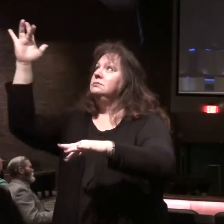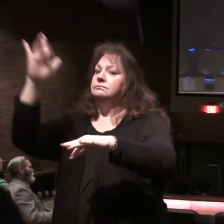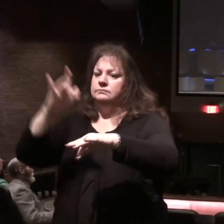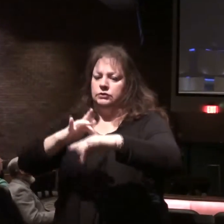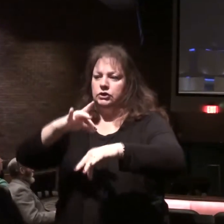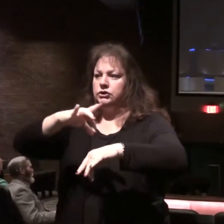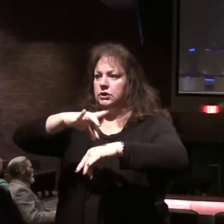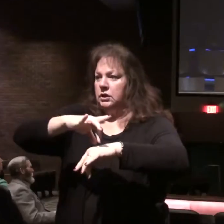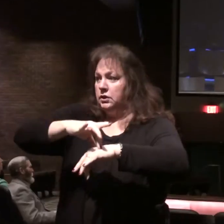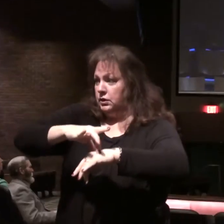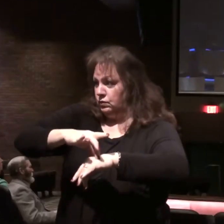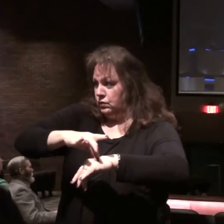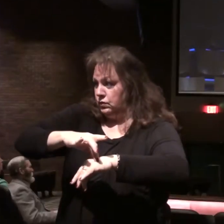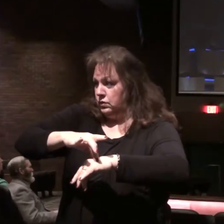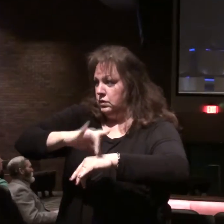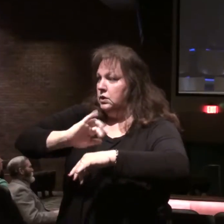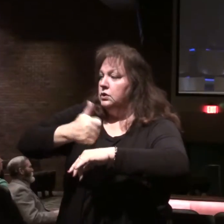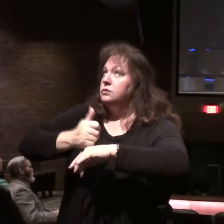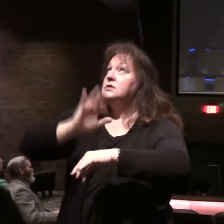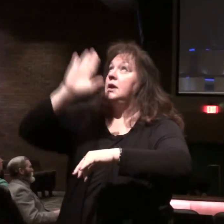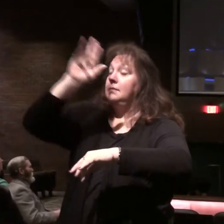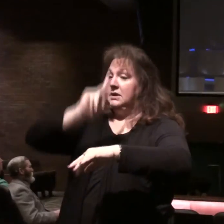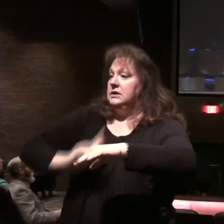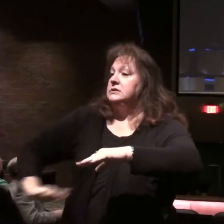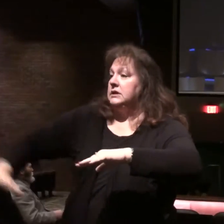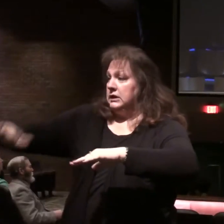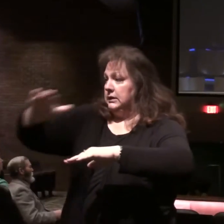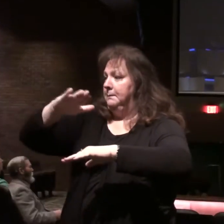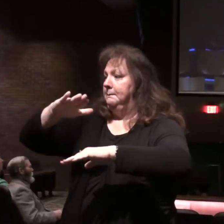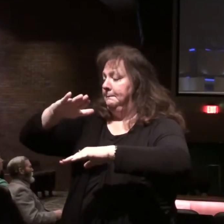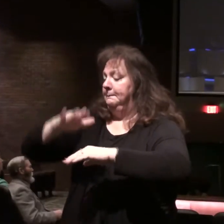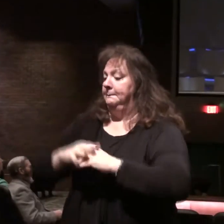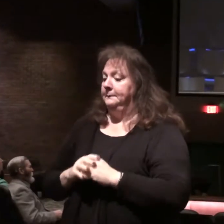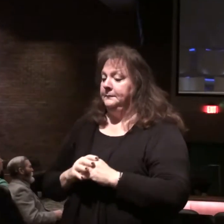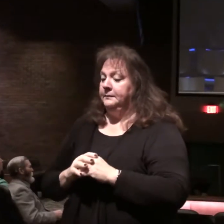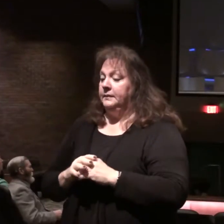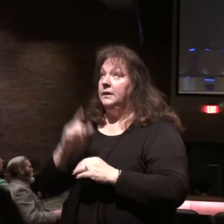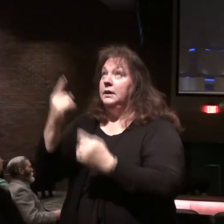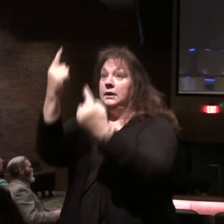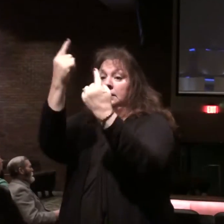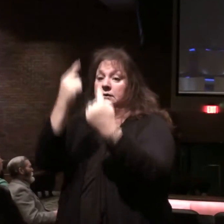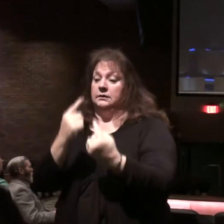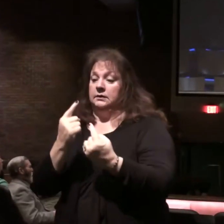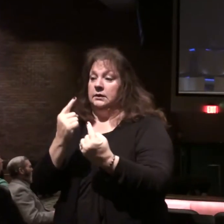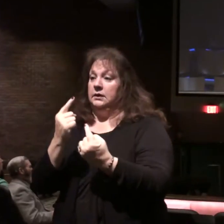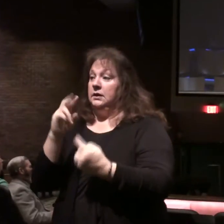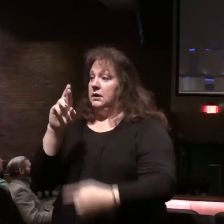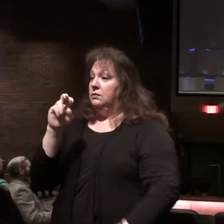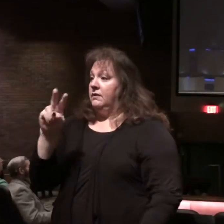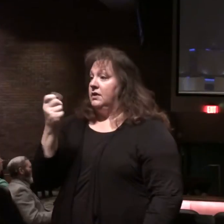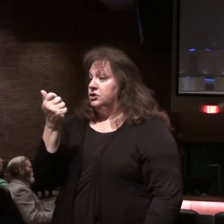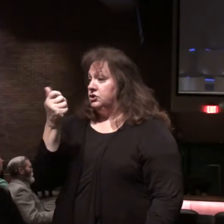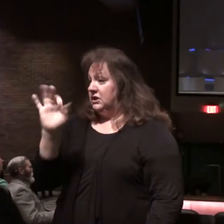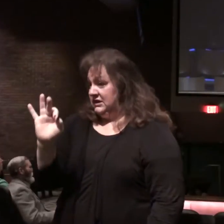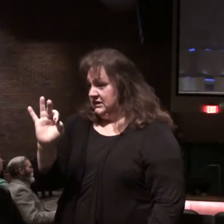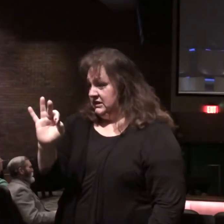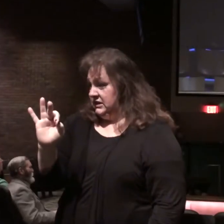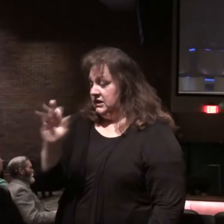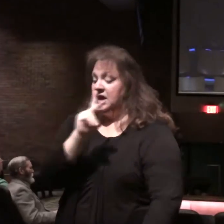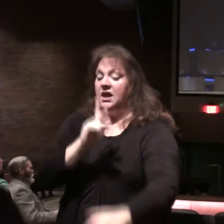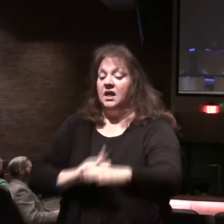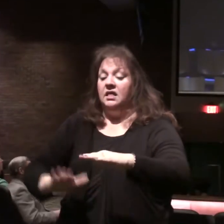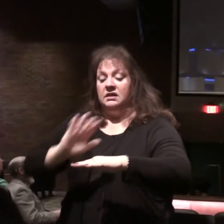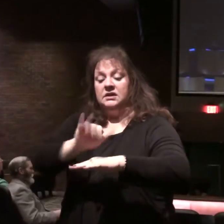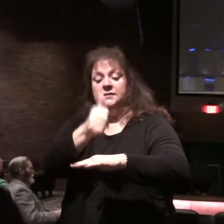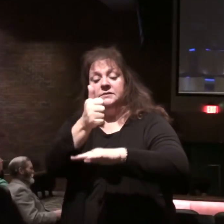to earth to establish his kingdom. His return will be in chapter 19. The kingdom will